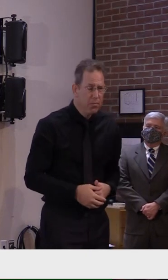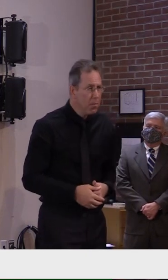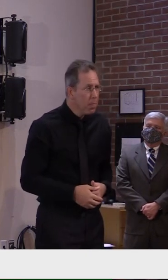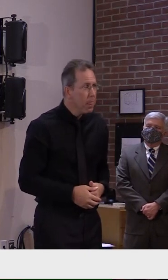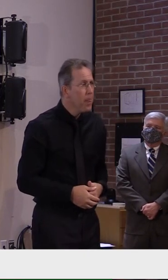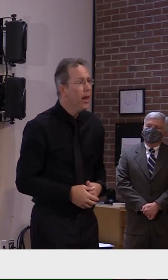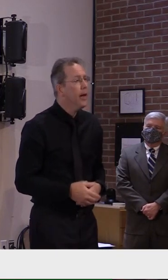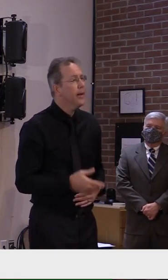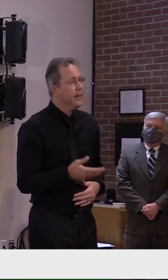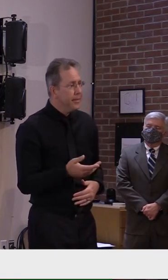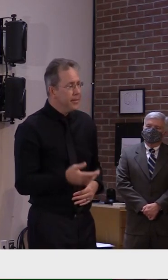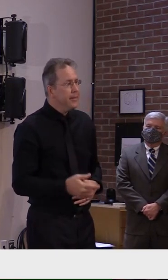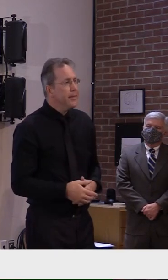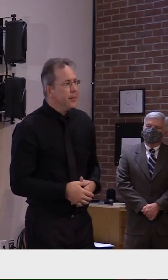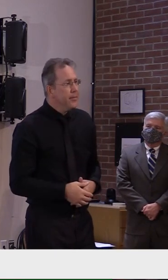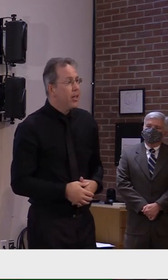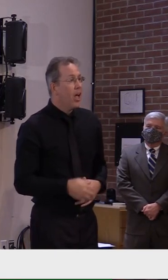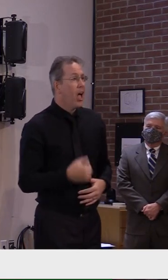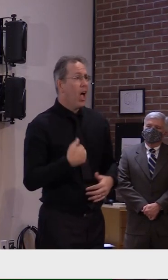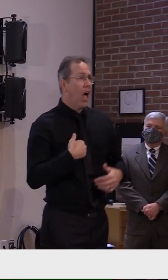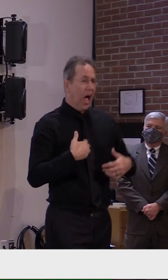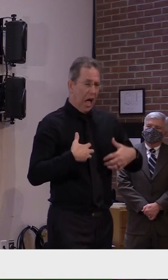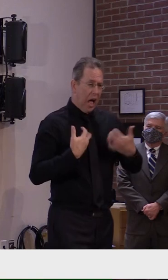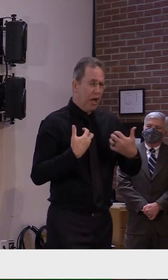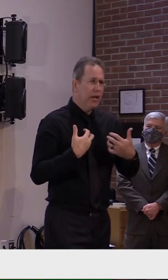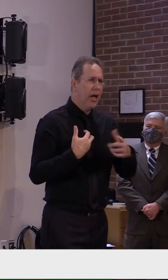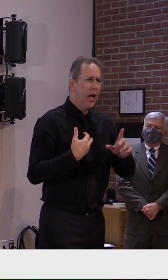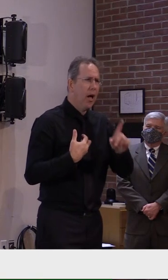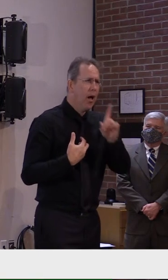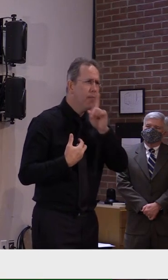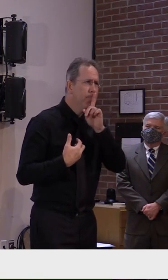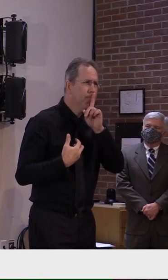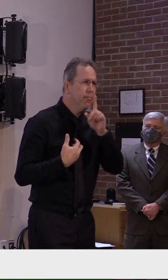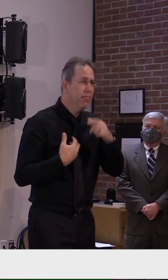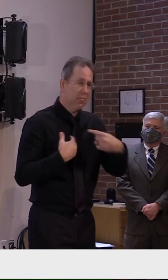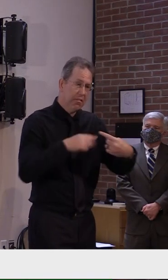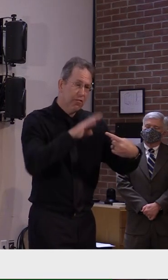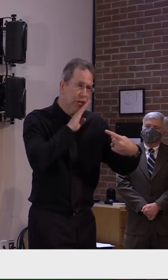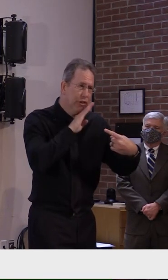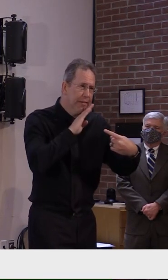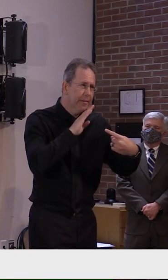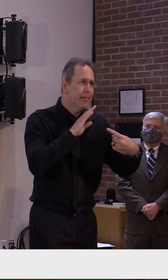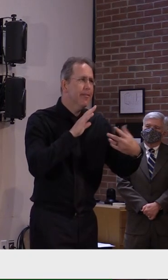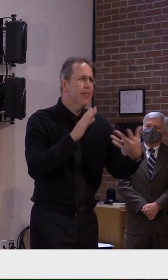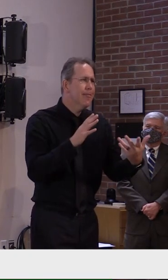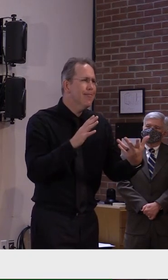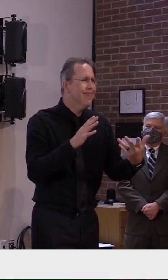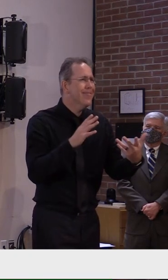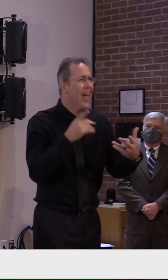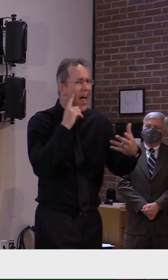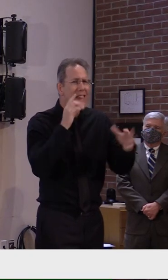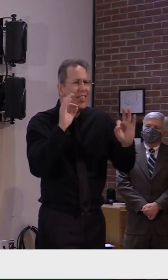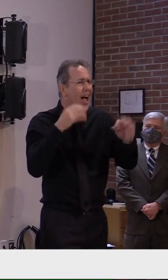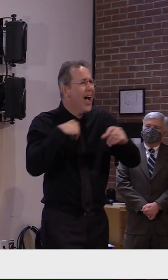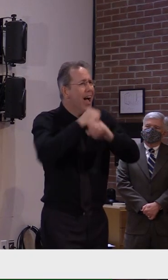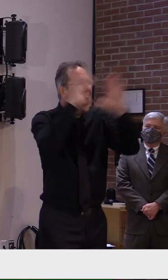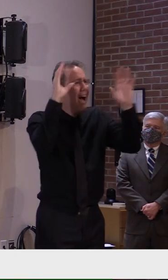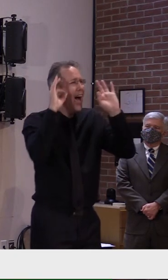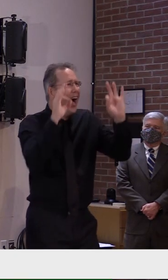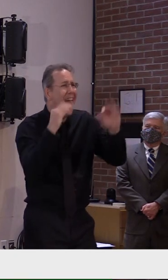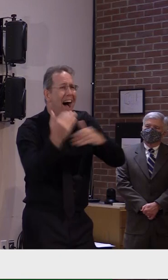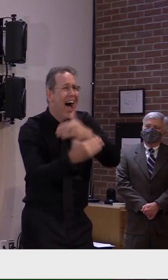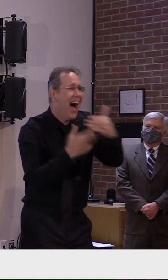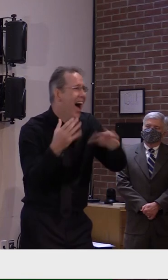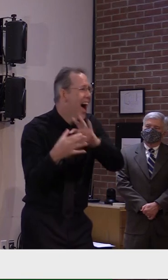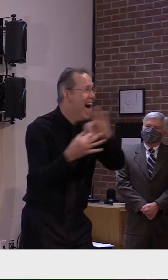Vermont. And to see us spike and go in the opposite direction is, you know, again, frustrating for me.